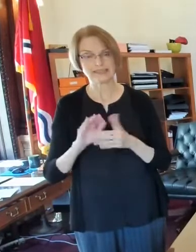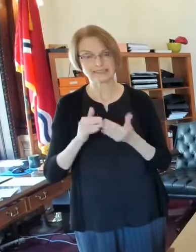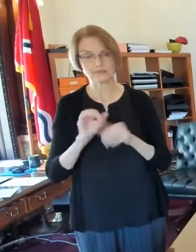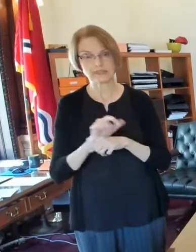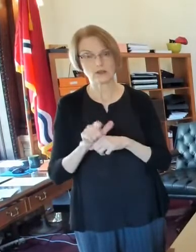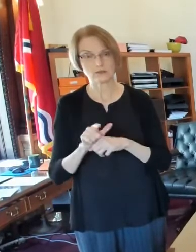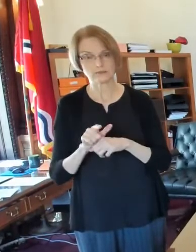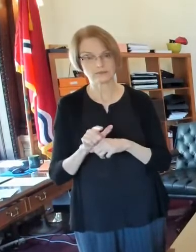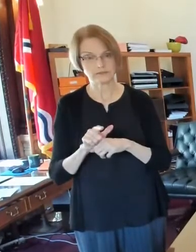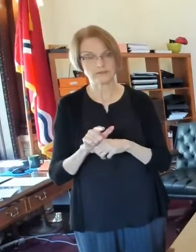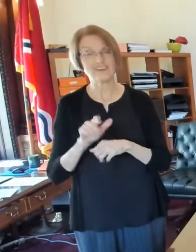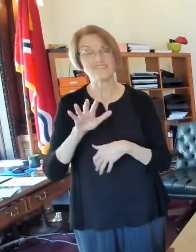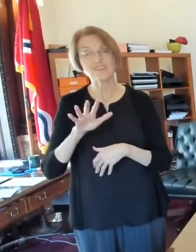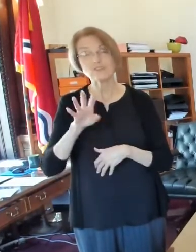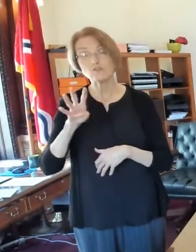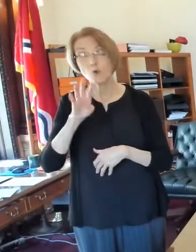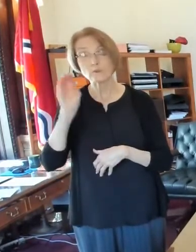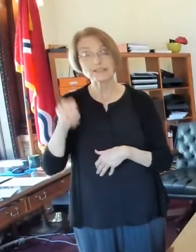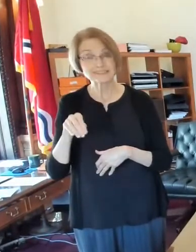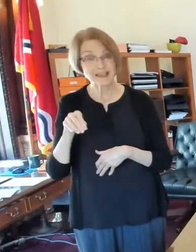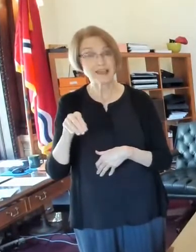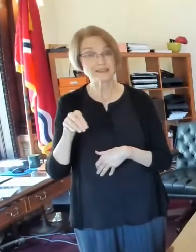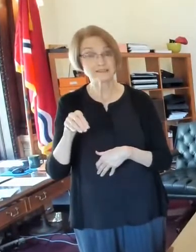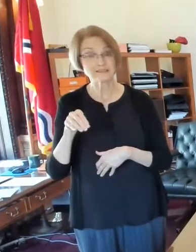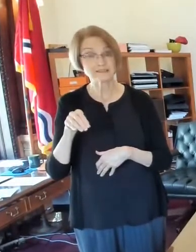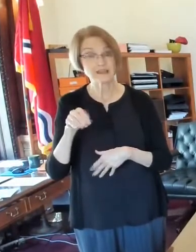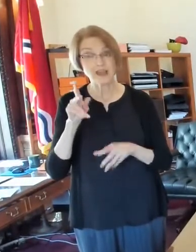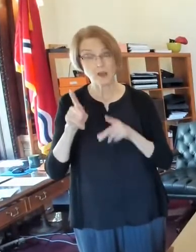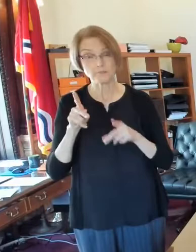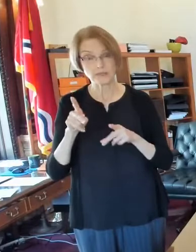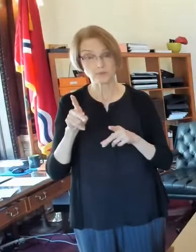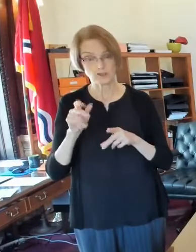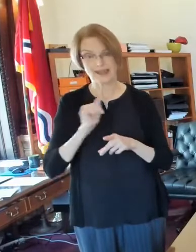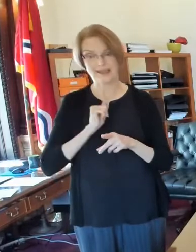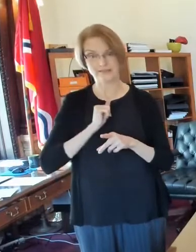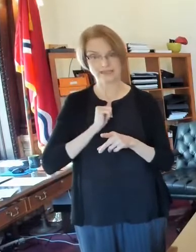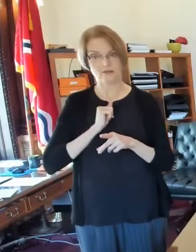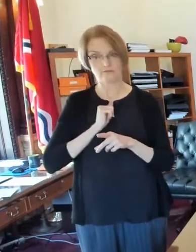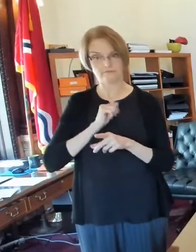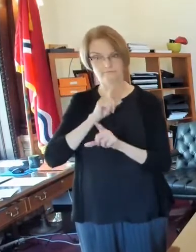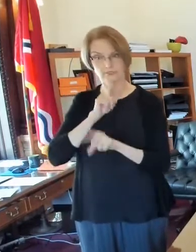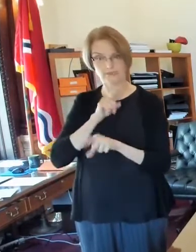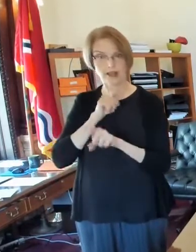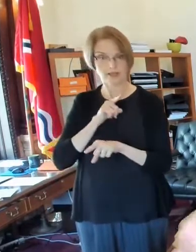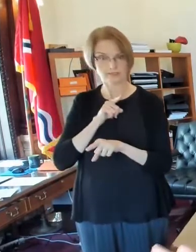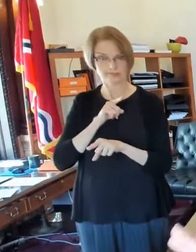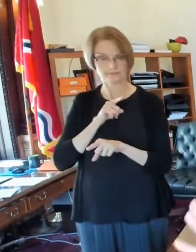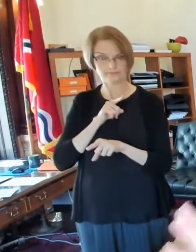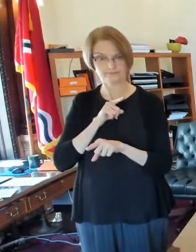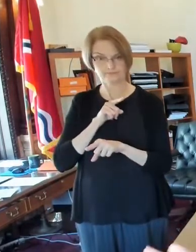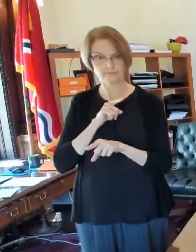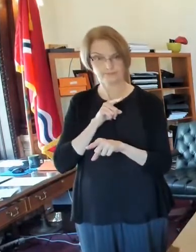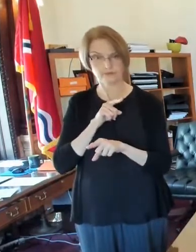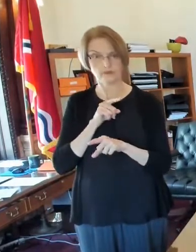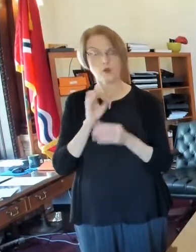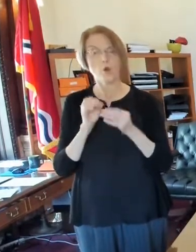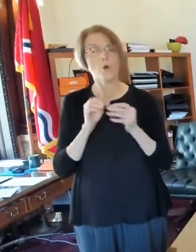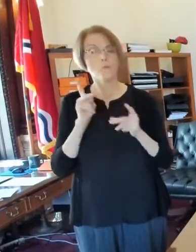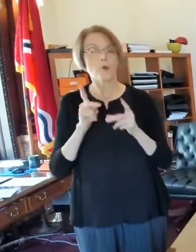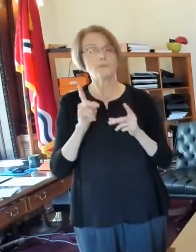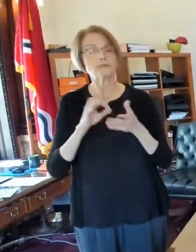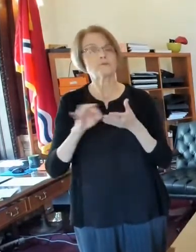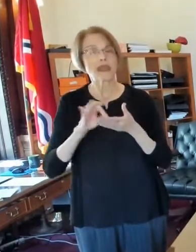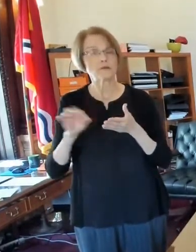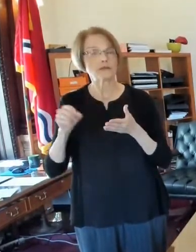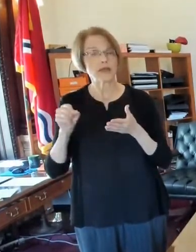54% of folks have self responded. Now, more, more people than that have been